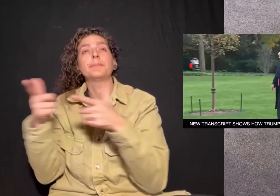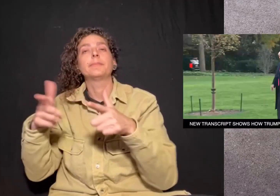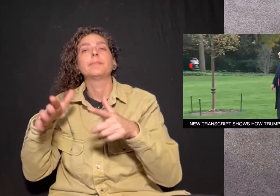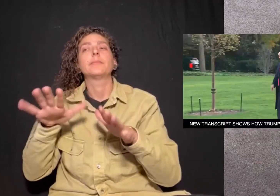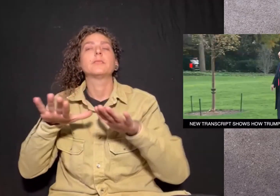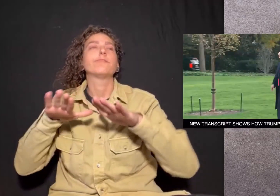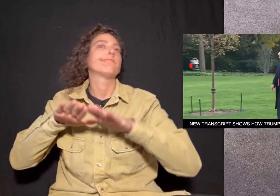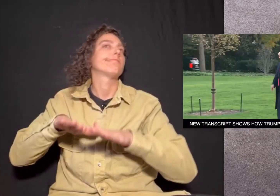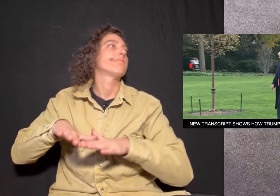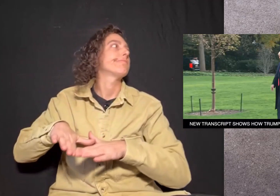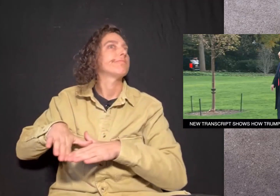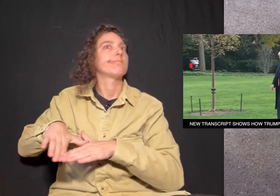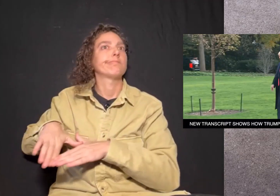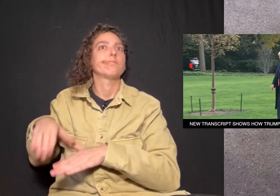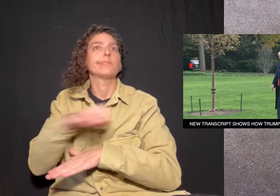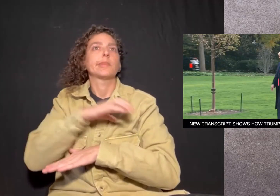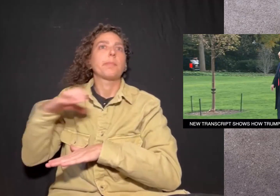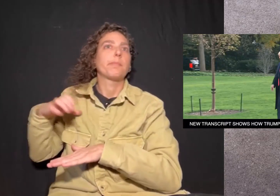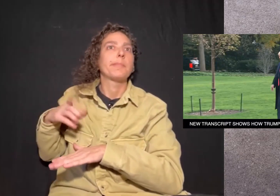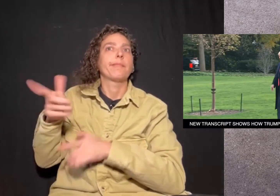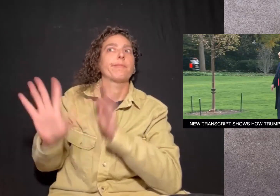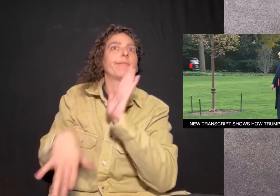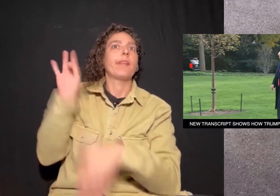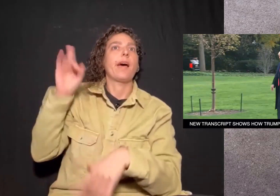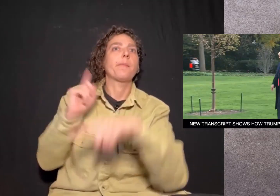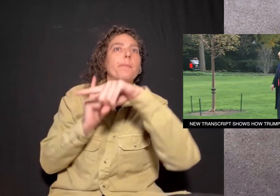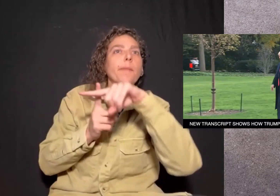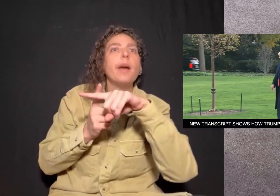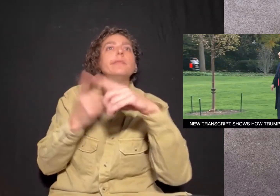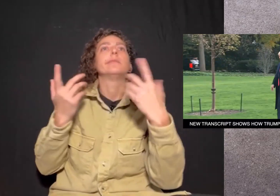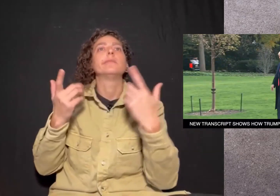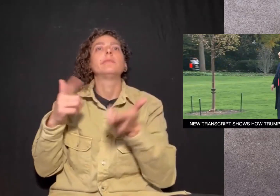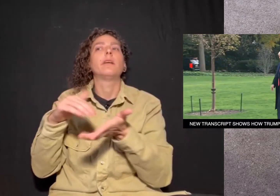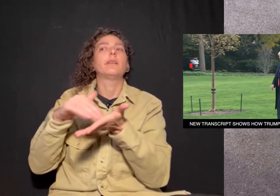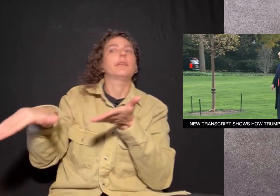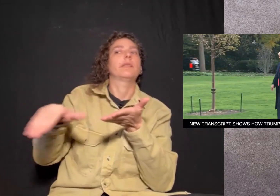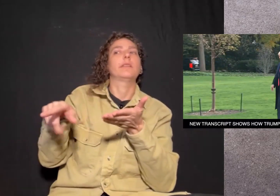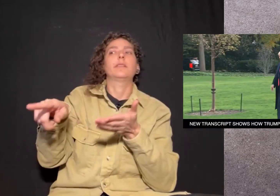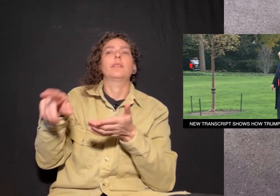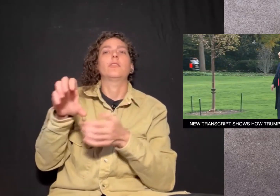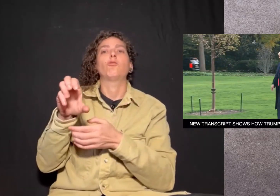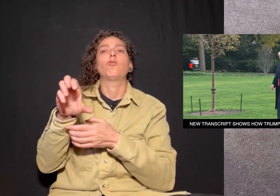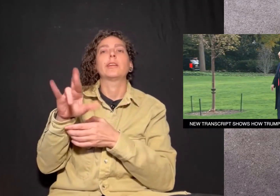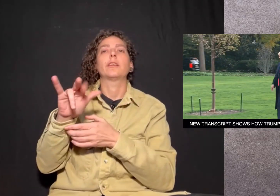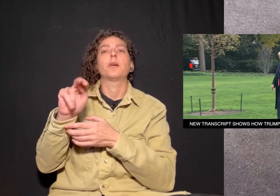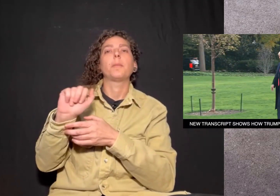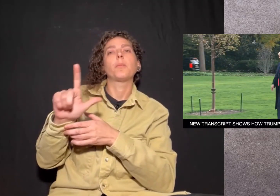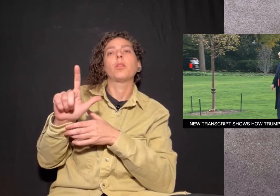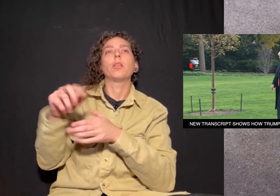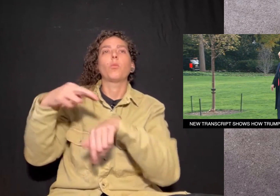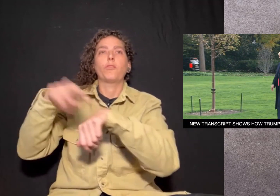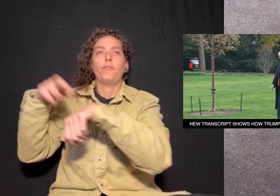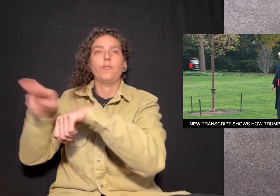Trump's legal team is downplaying the committee's findings and dismissing its criminal referrals.